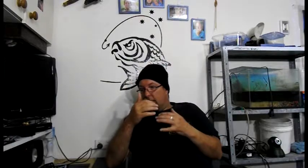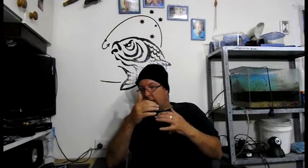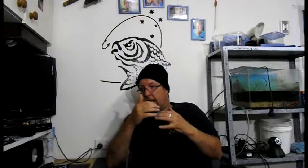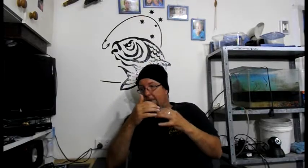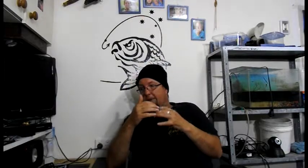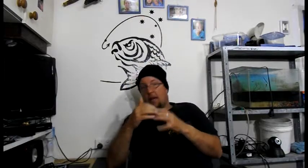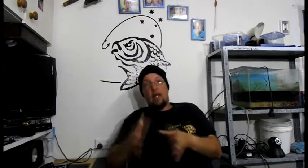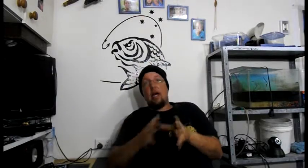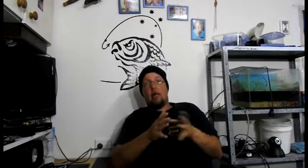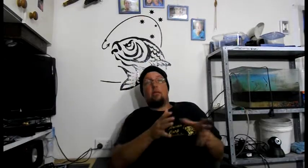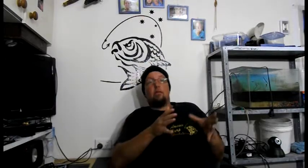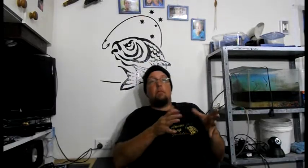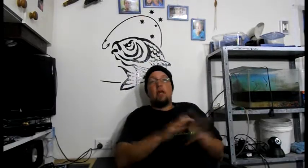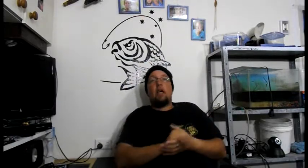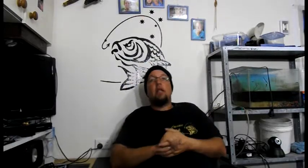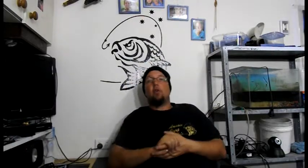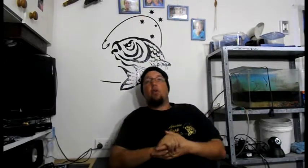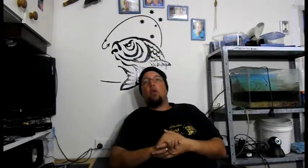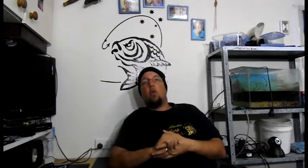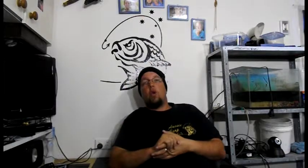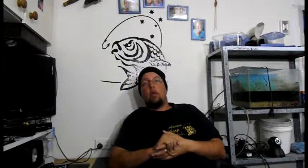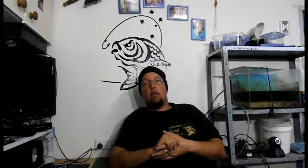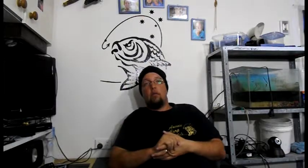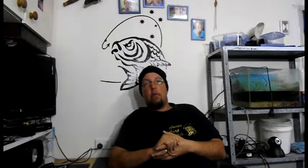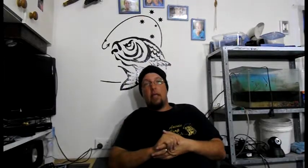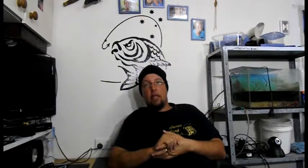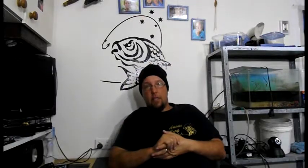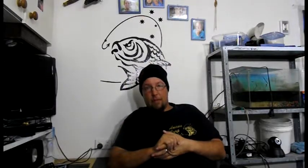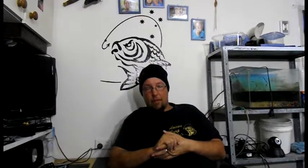If. They can't. Maintain the water quality. In an experiment.